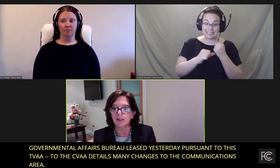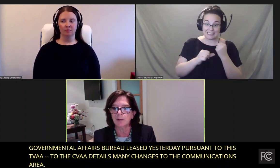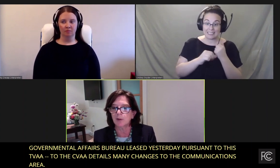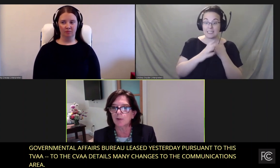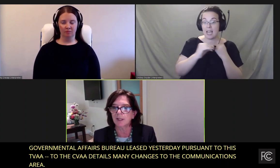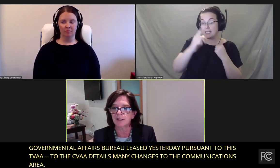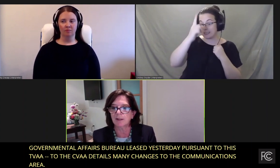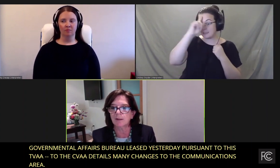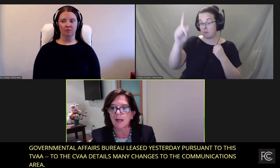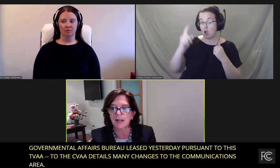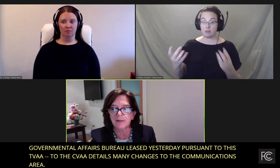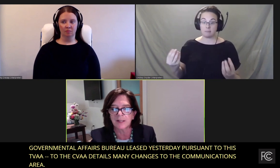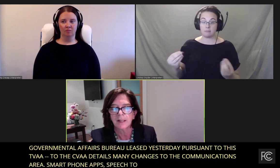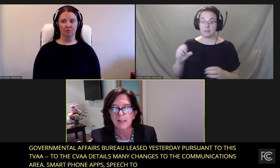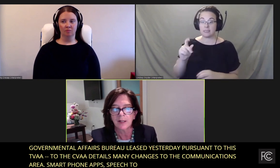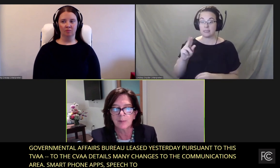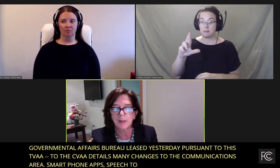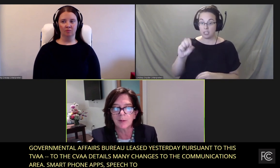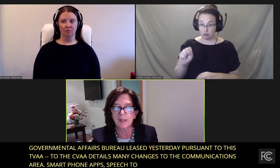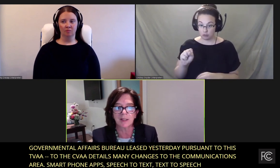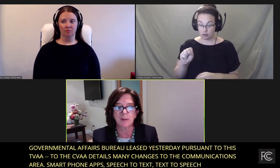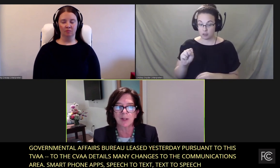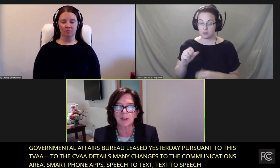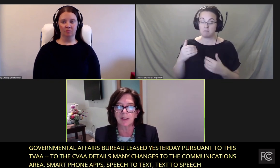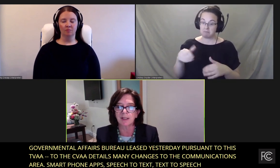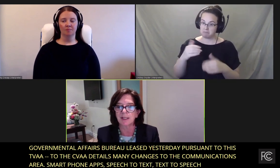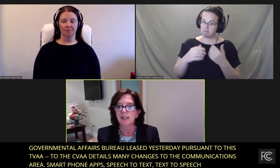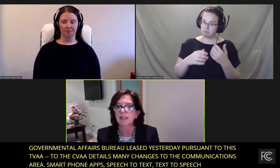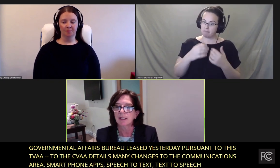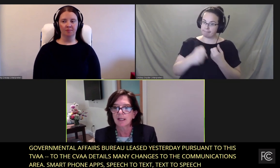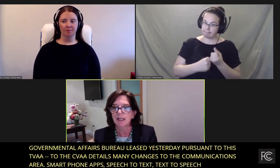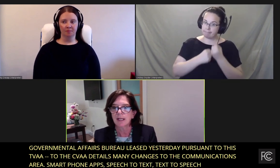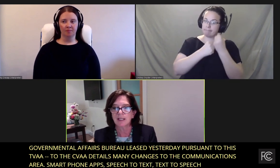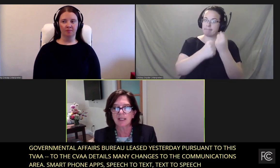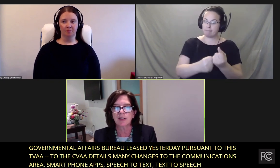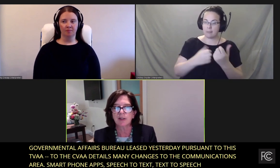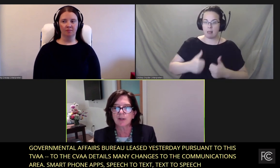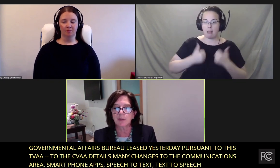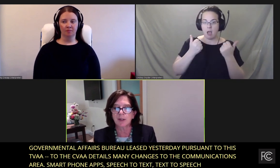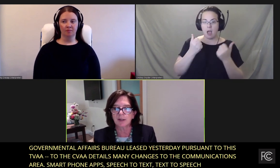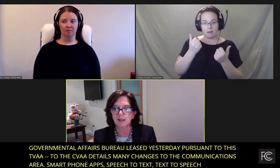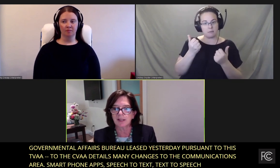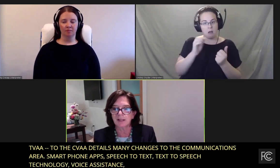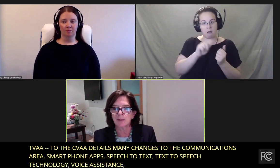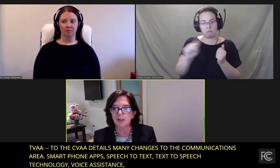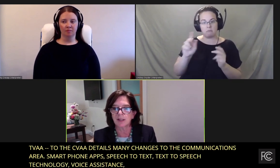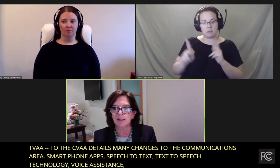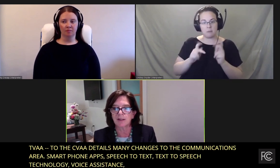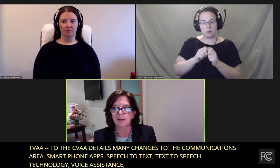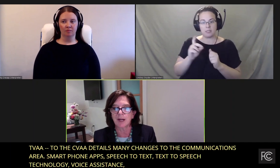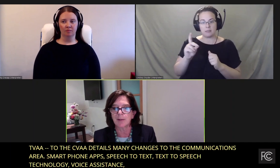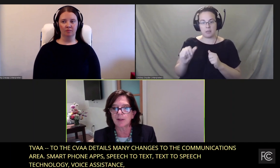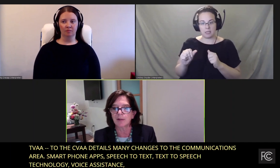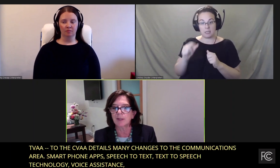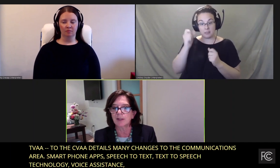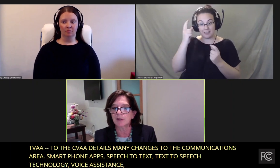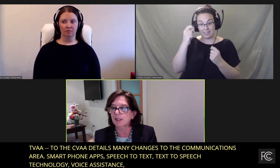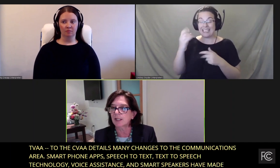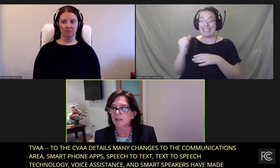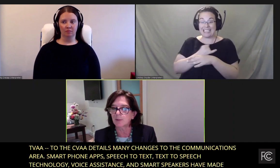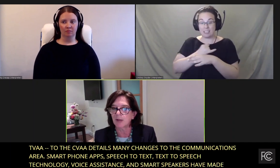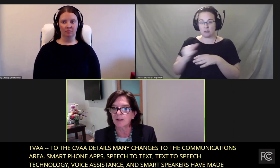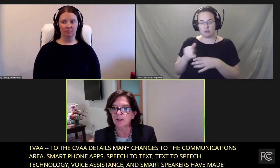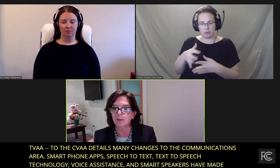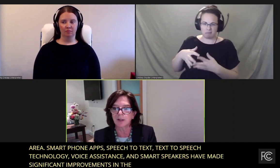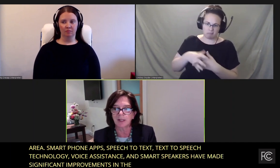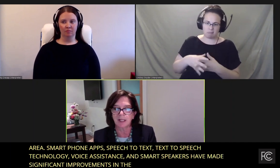significant improvements in the lives of people with disabilities. Diane As industry has built accessibility into the fabric of much